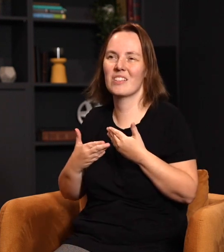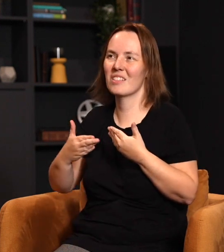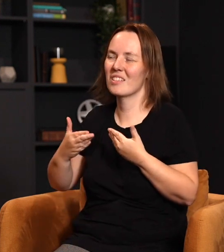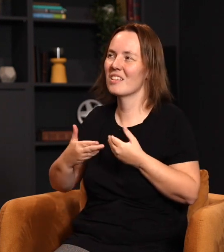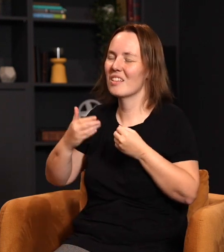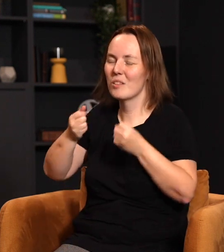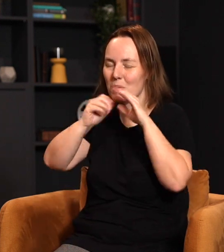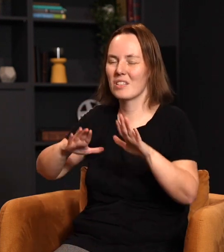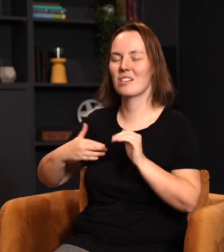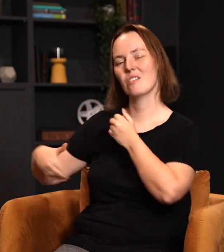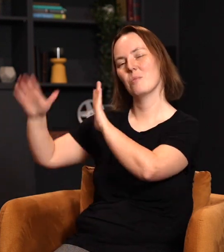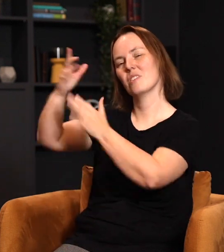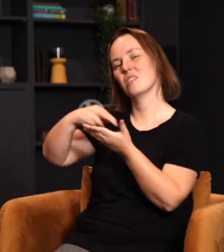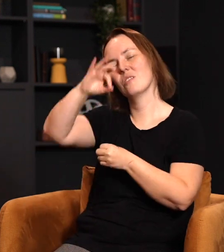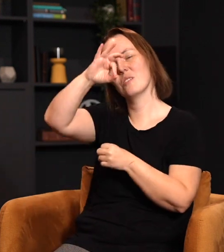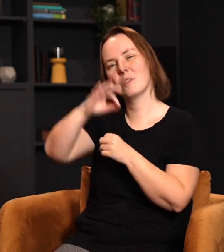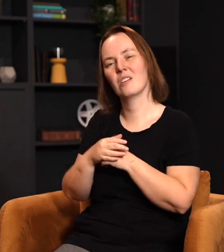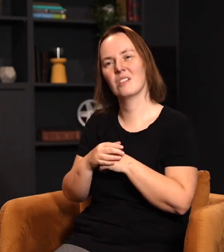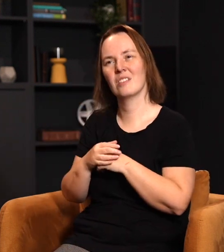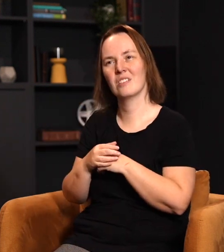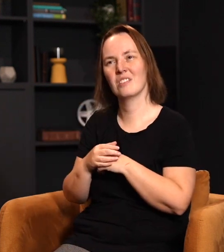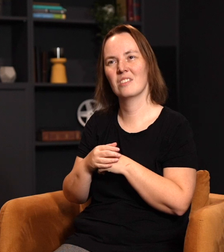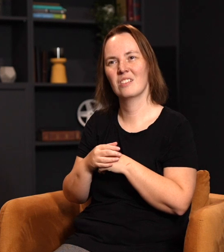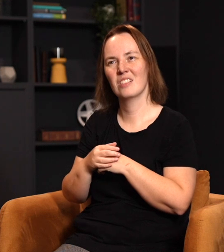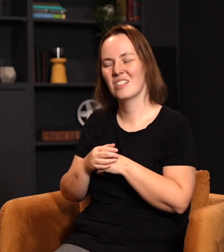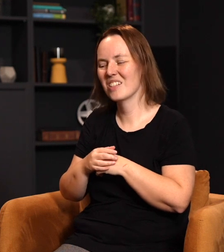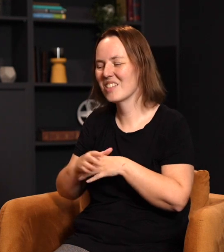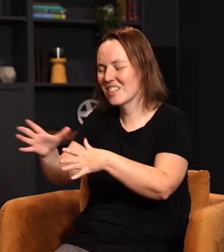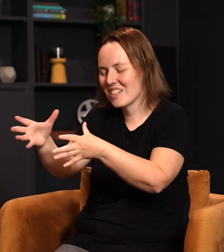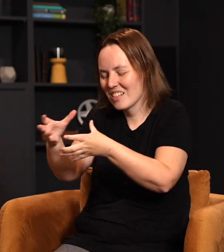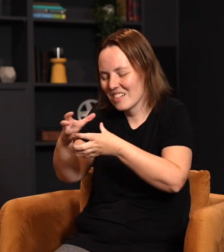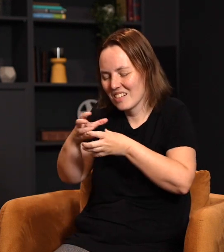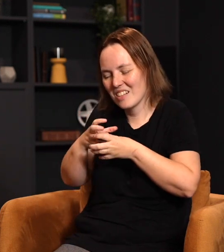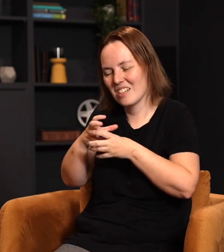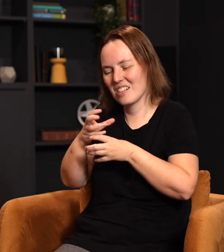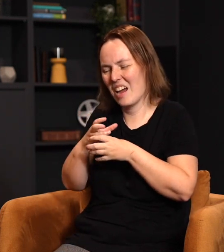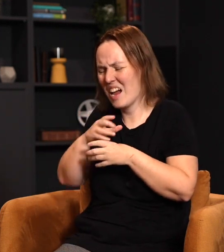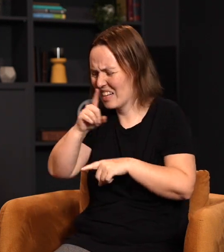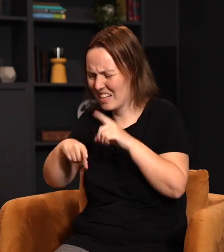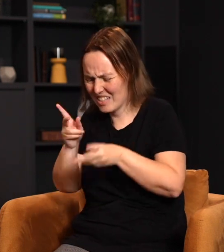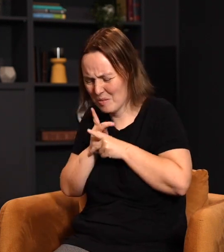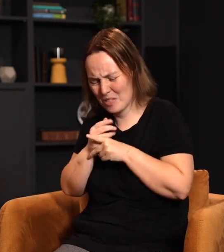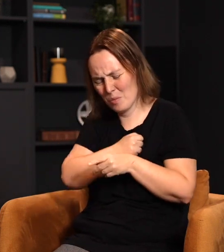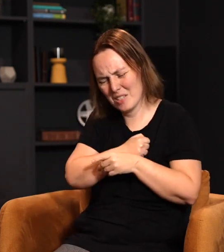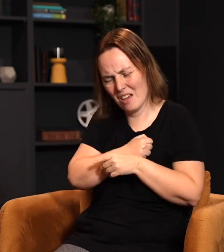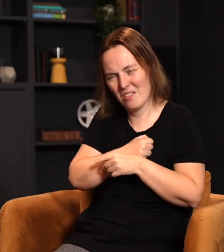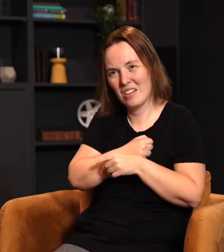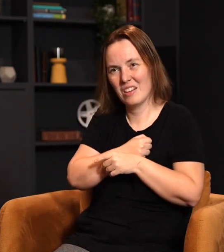blessing of the presence of the Holy Spirit, in your mind's eye, why don't just kind of gather some of that up and say, Lord, I just can't keep this for myself. I don't want